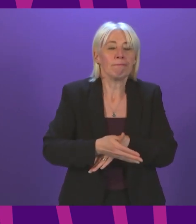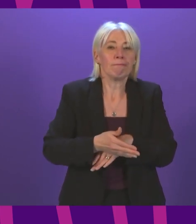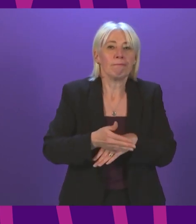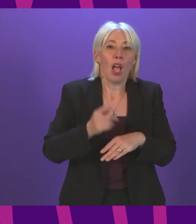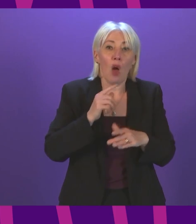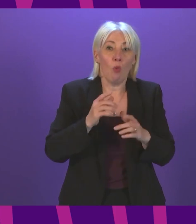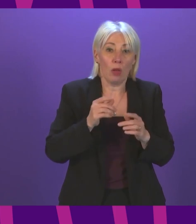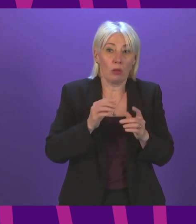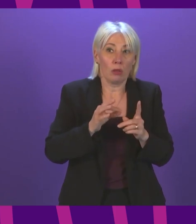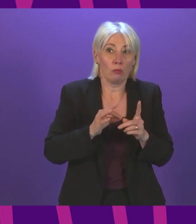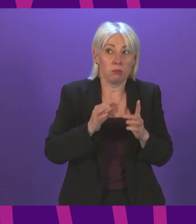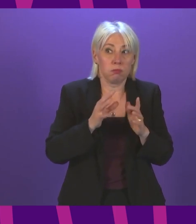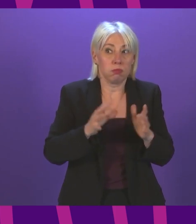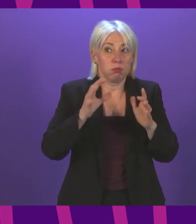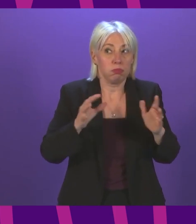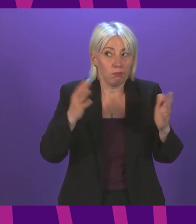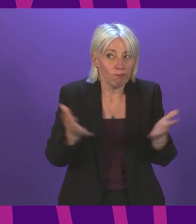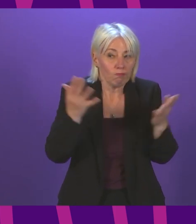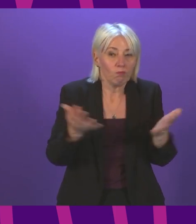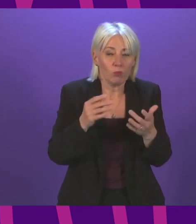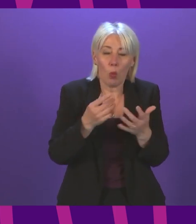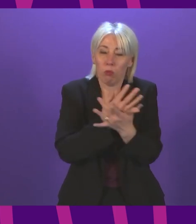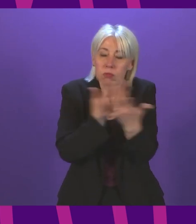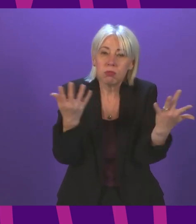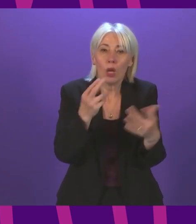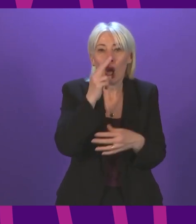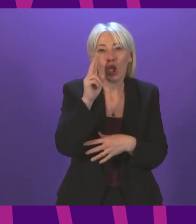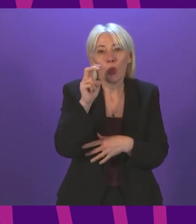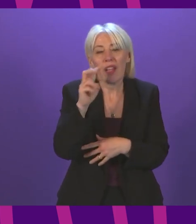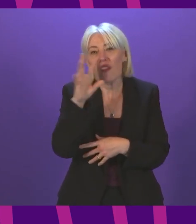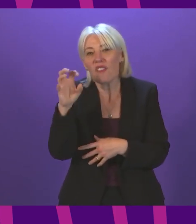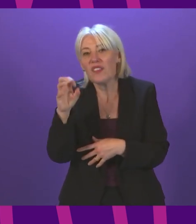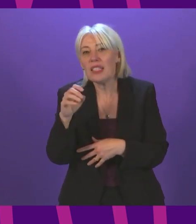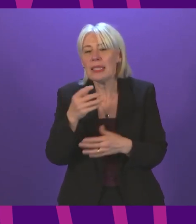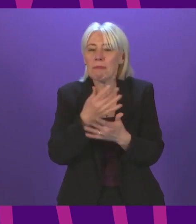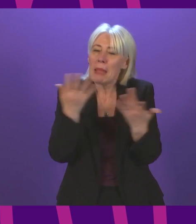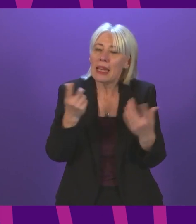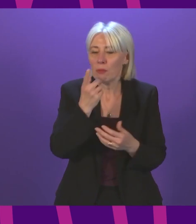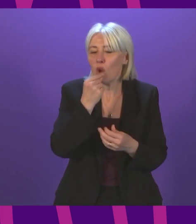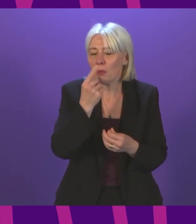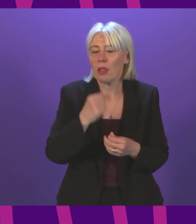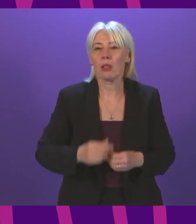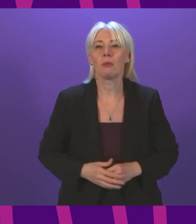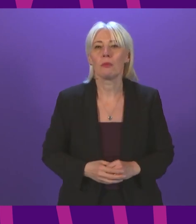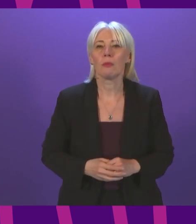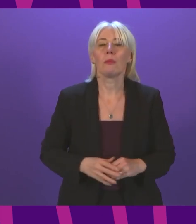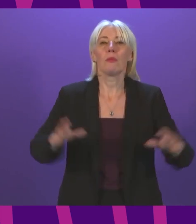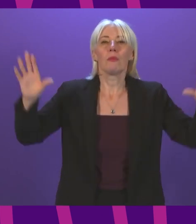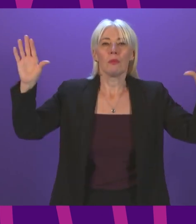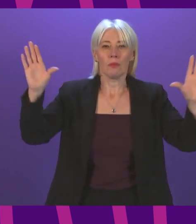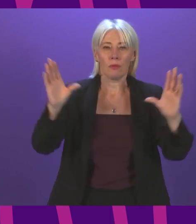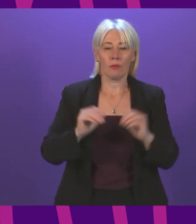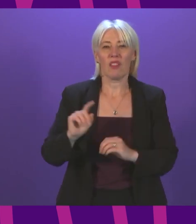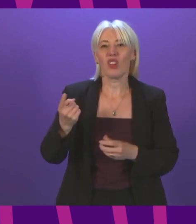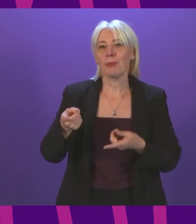intensify over the coming weeks to get to as many 12 to 15 year olds with vaccination as possible. That concludes the